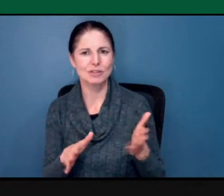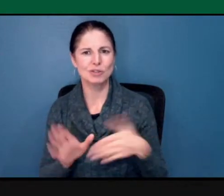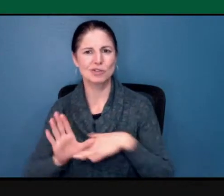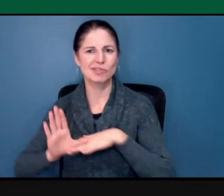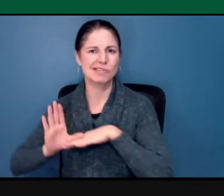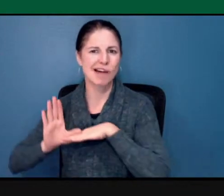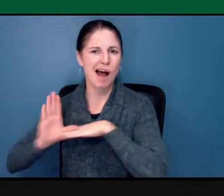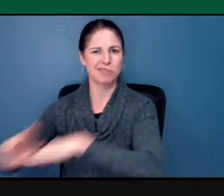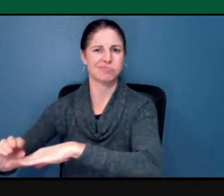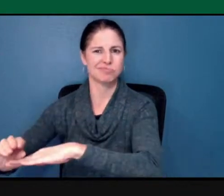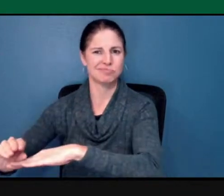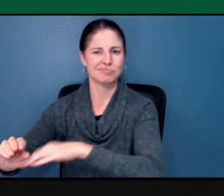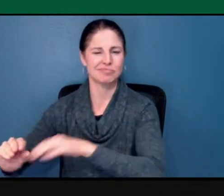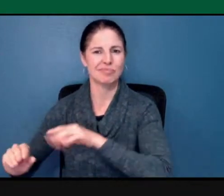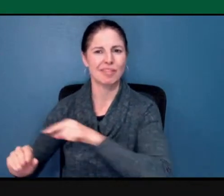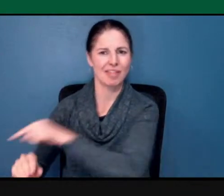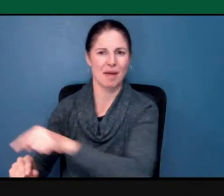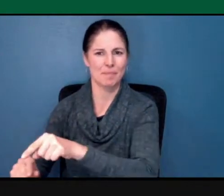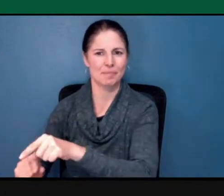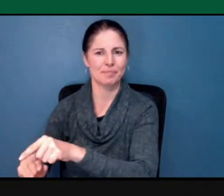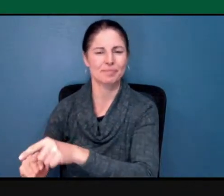you do in your work. Right, right.